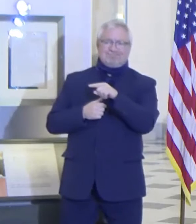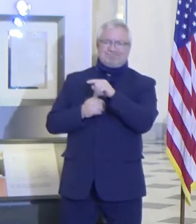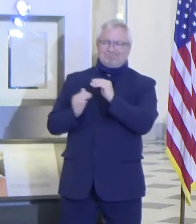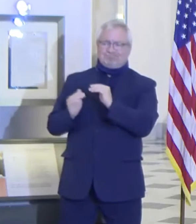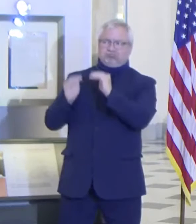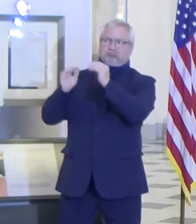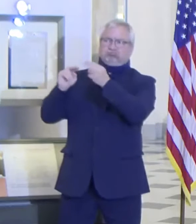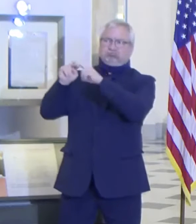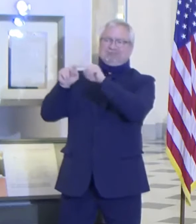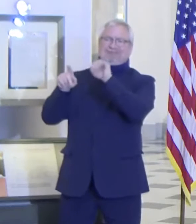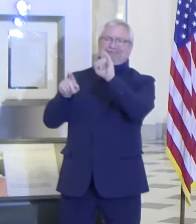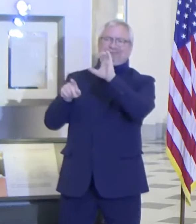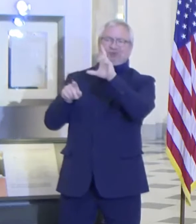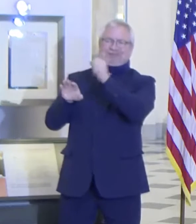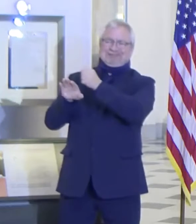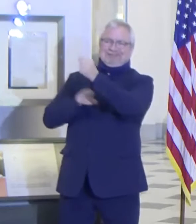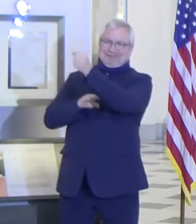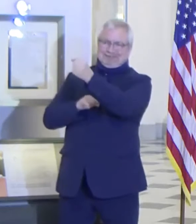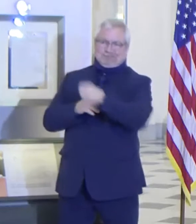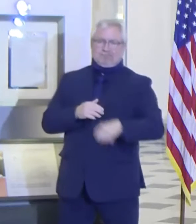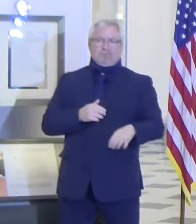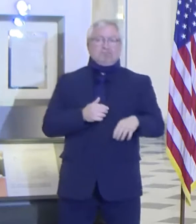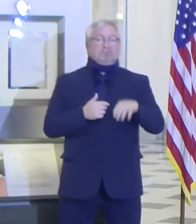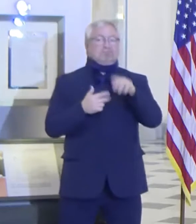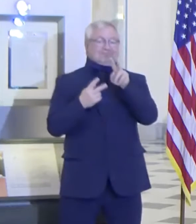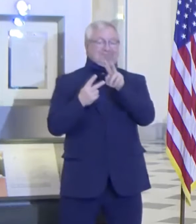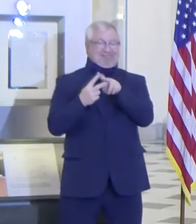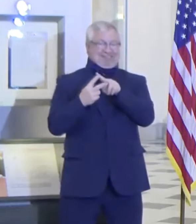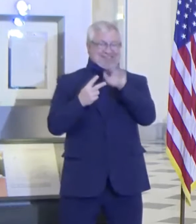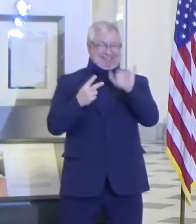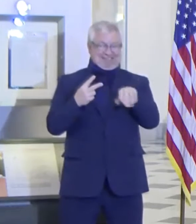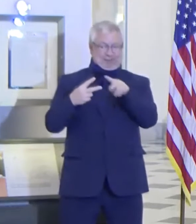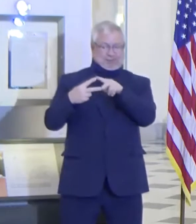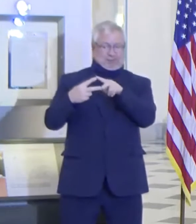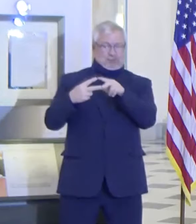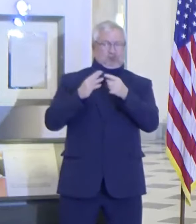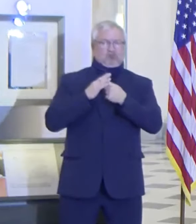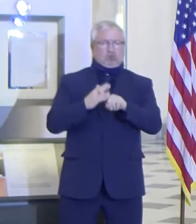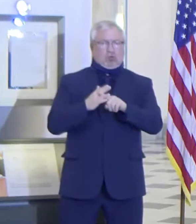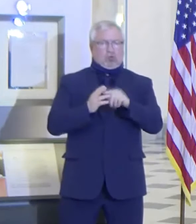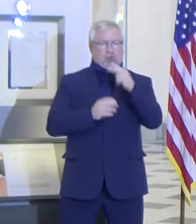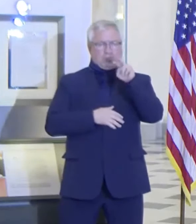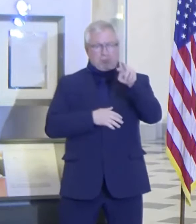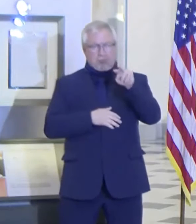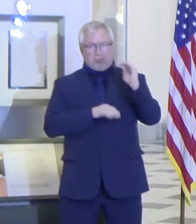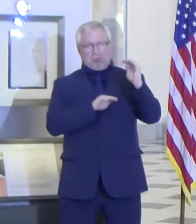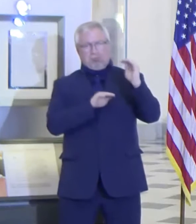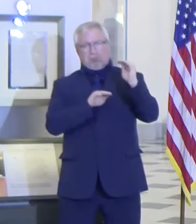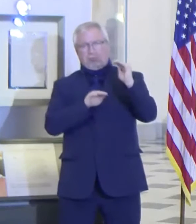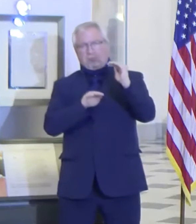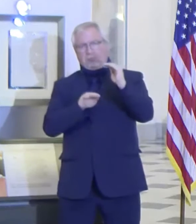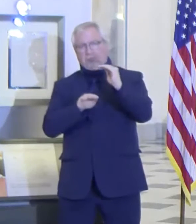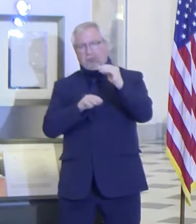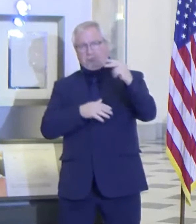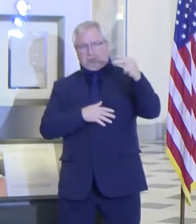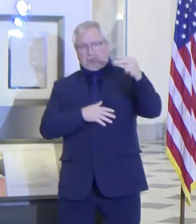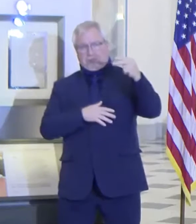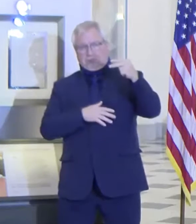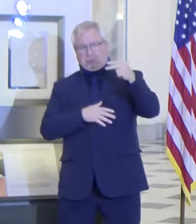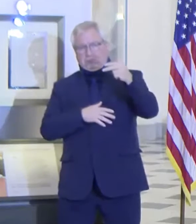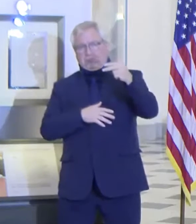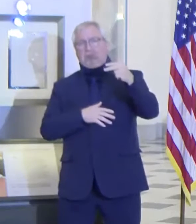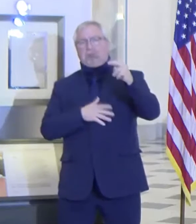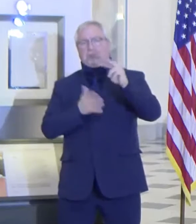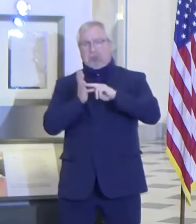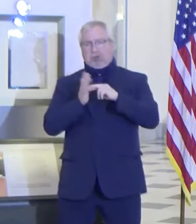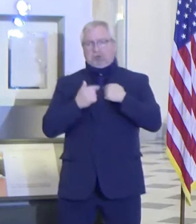When we start seeing a plateauing of those metrics, then that can put us in a position